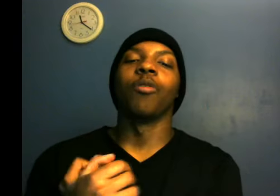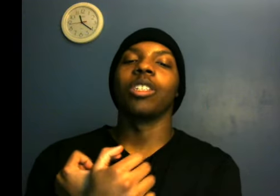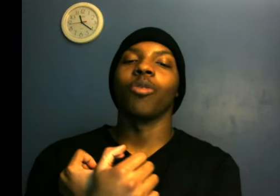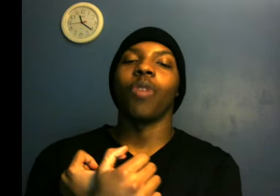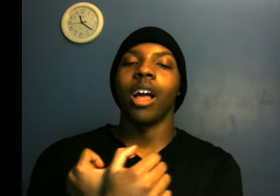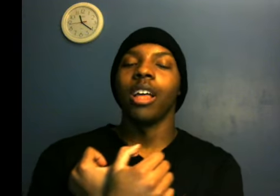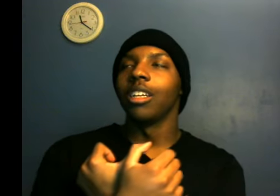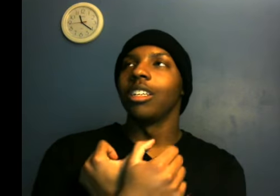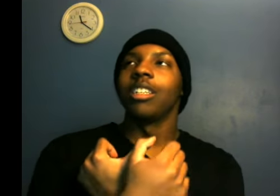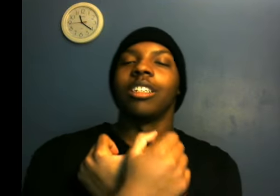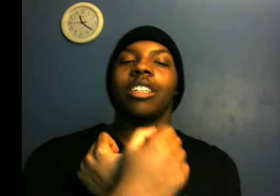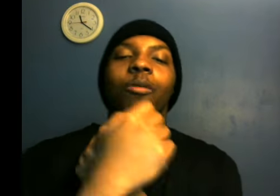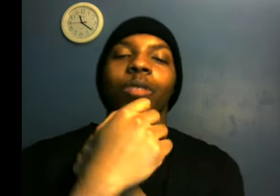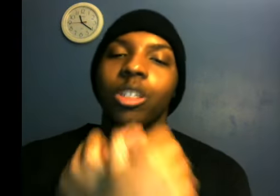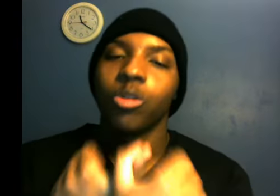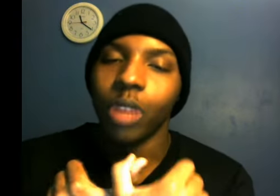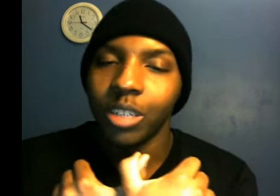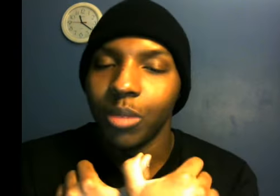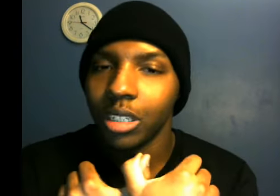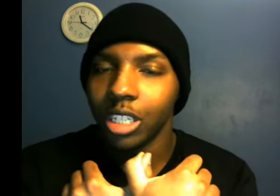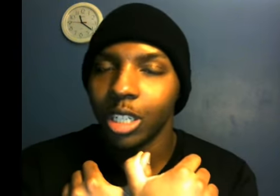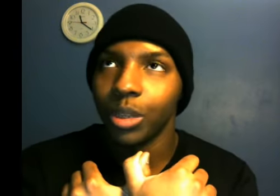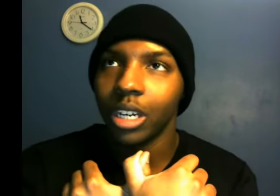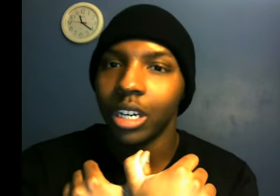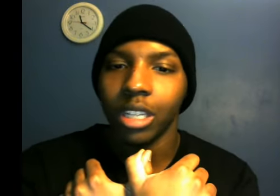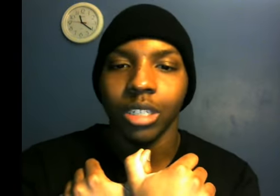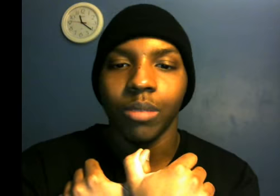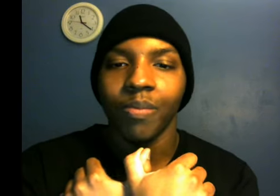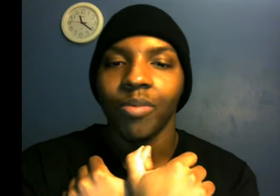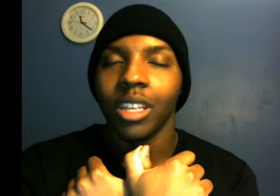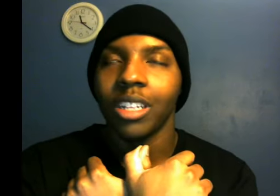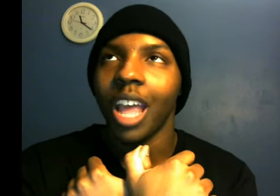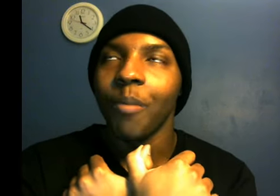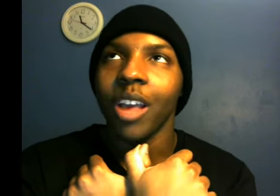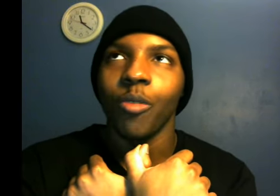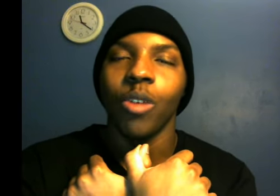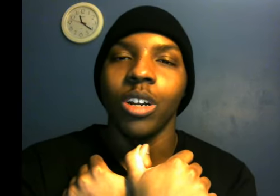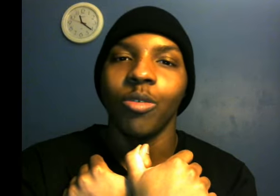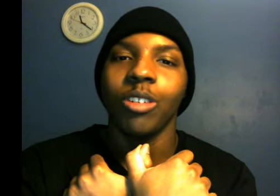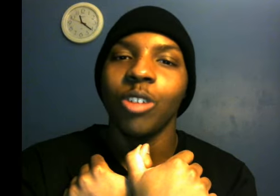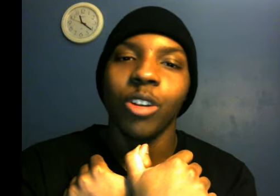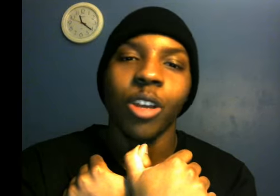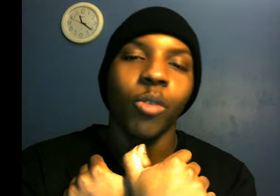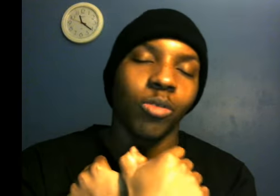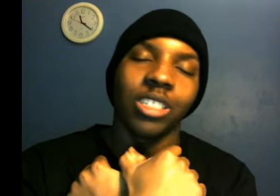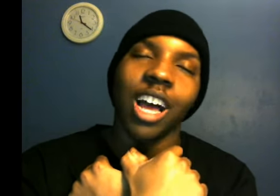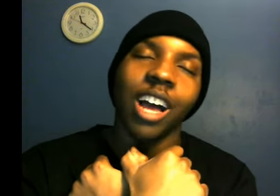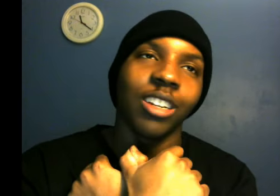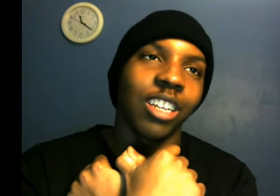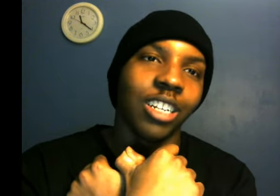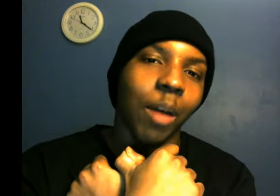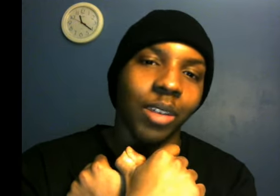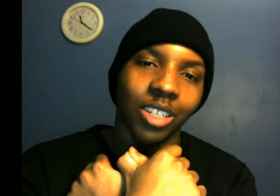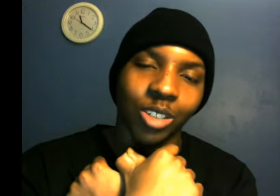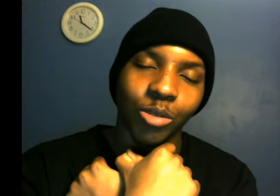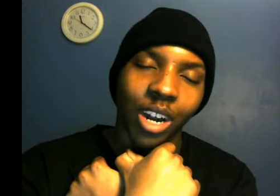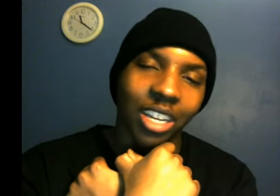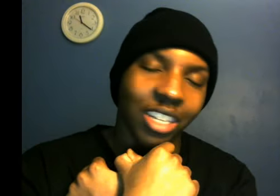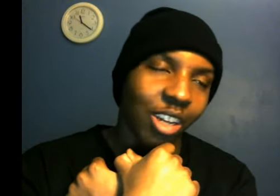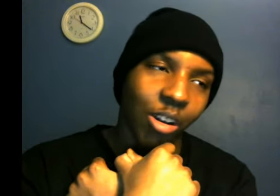reason why they released Reggie Bush is because they might want to. You know they want to resign and Dominic can sue, right? So